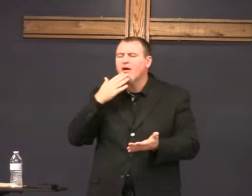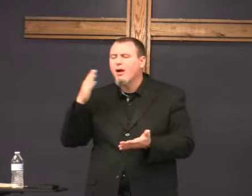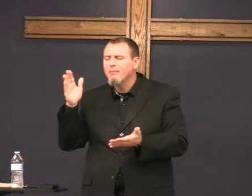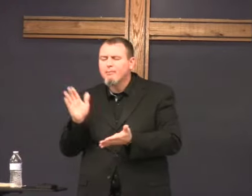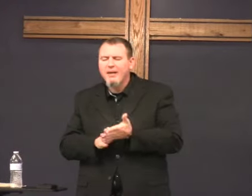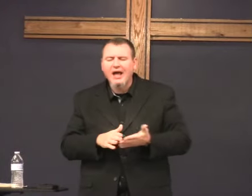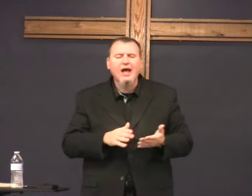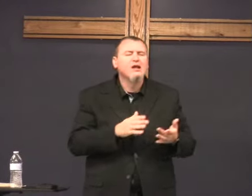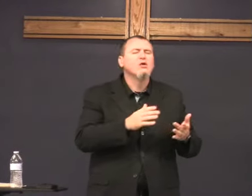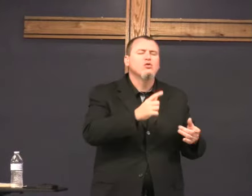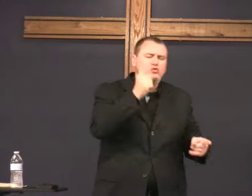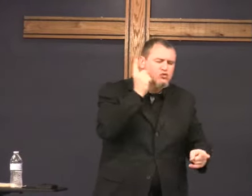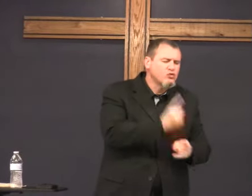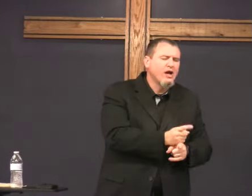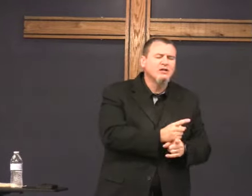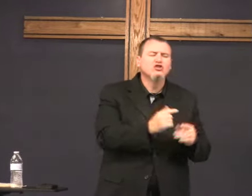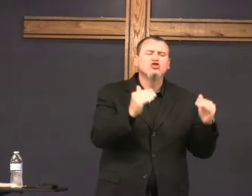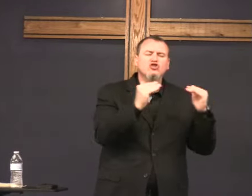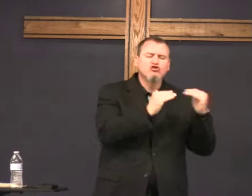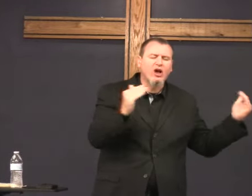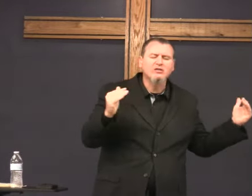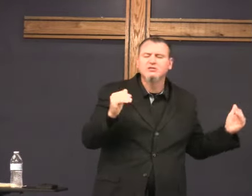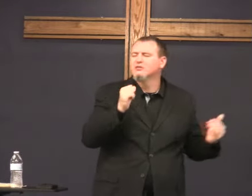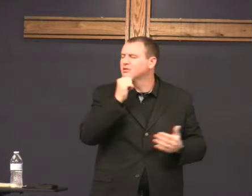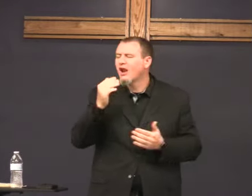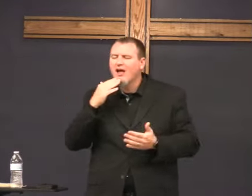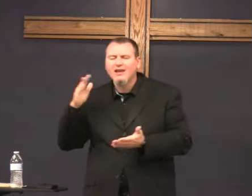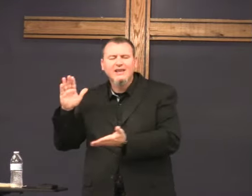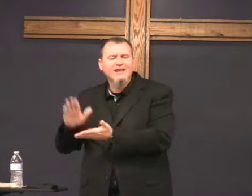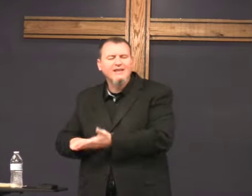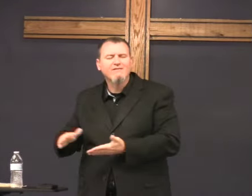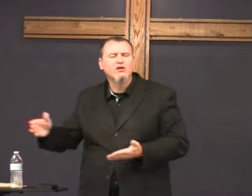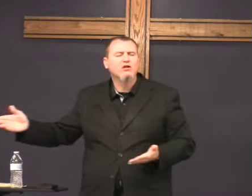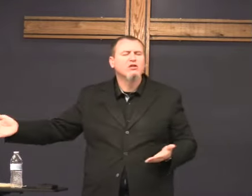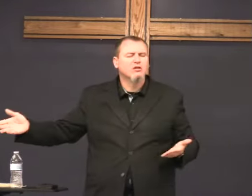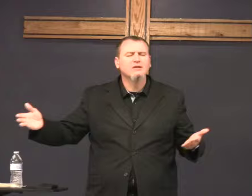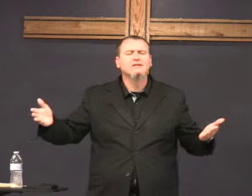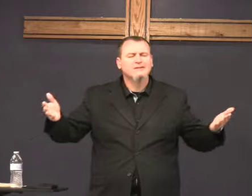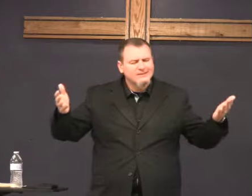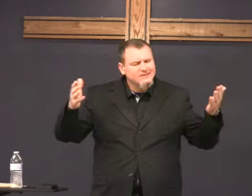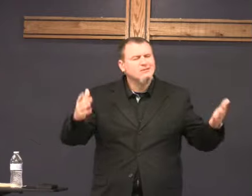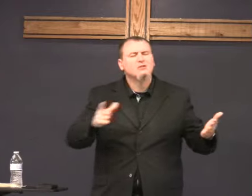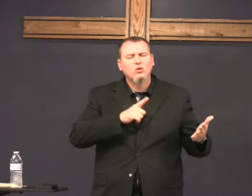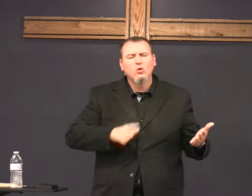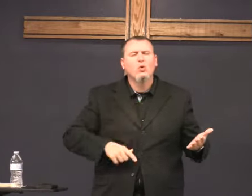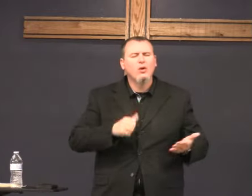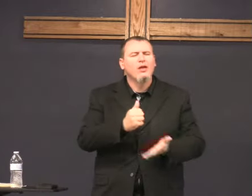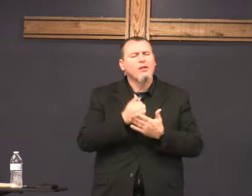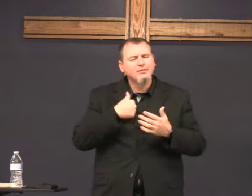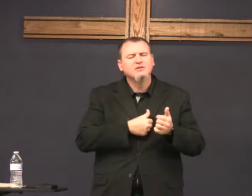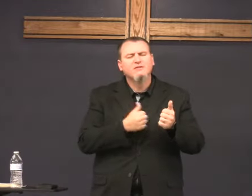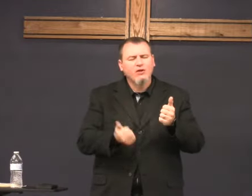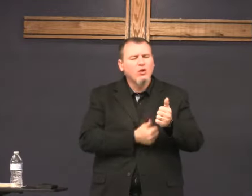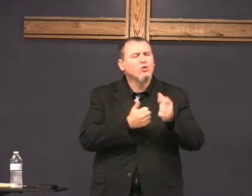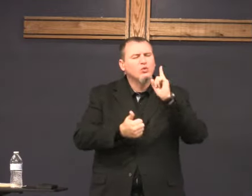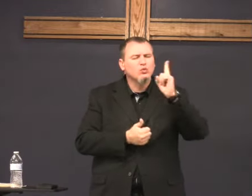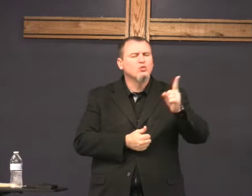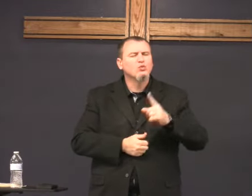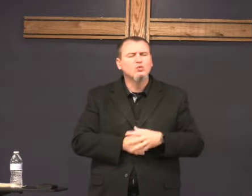not the wicked way the righteous way the righteous and just way and not the bad unfair way